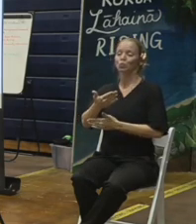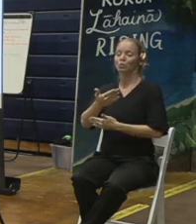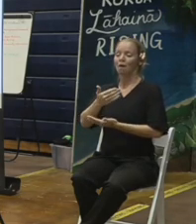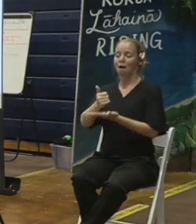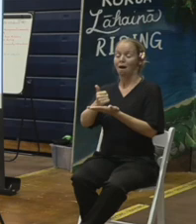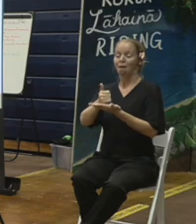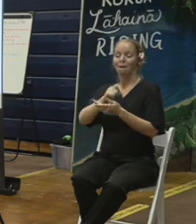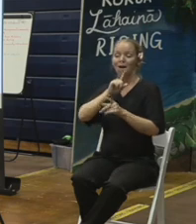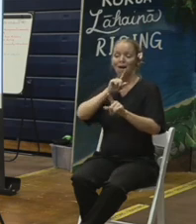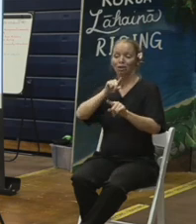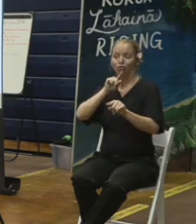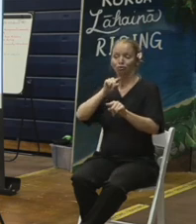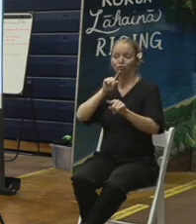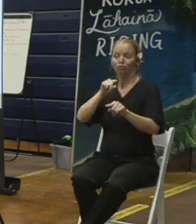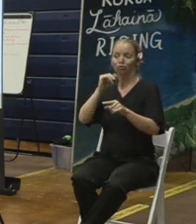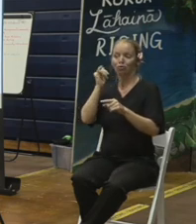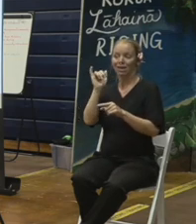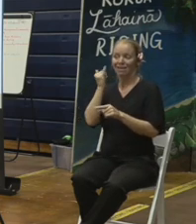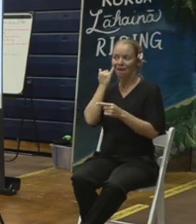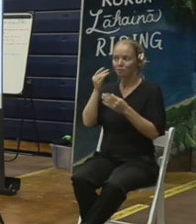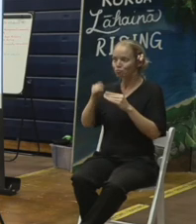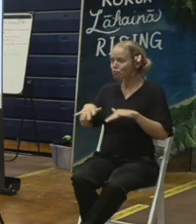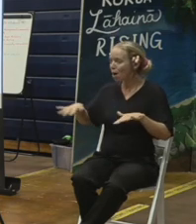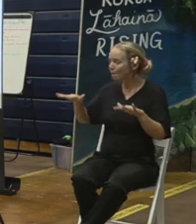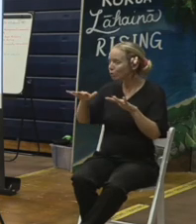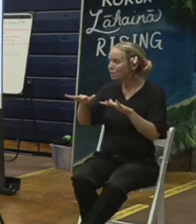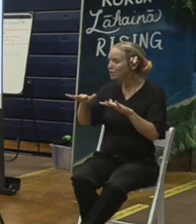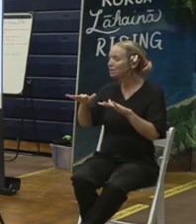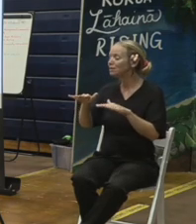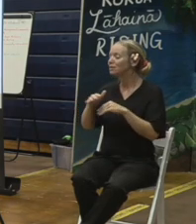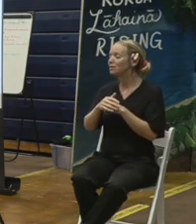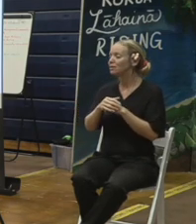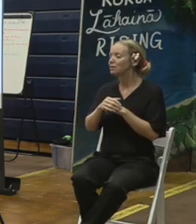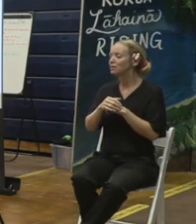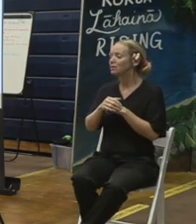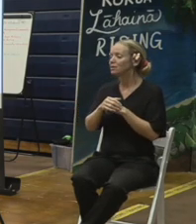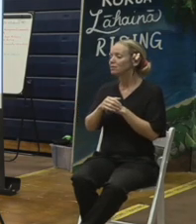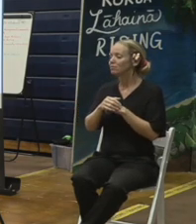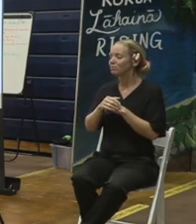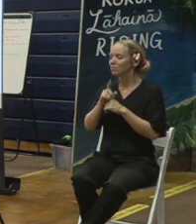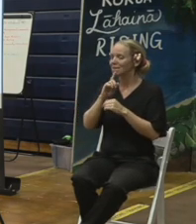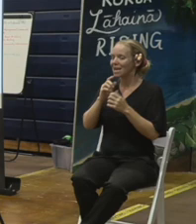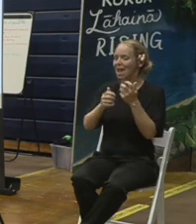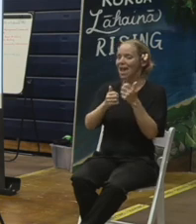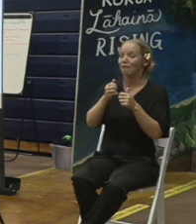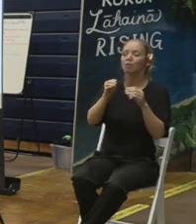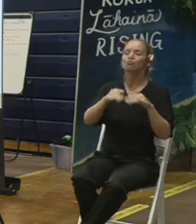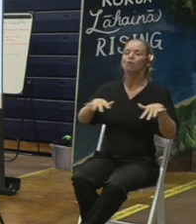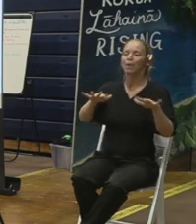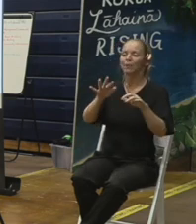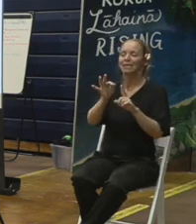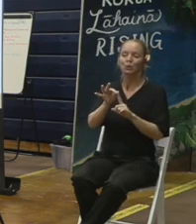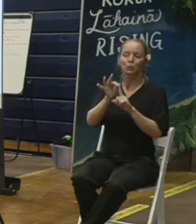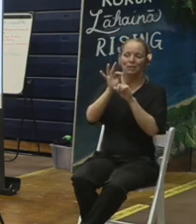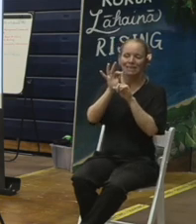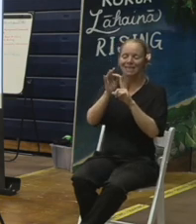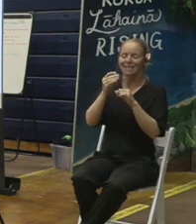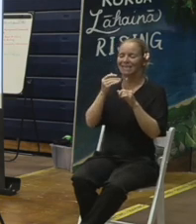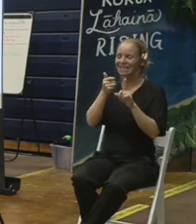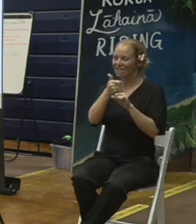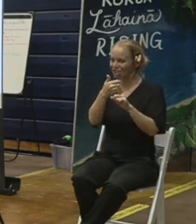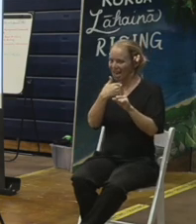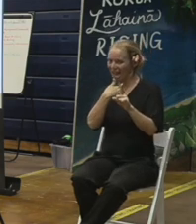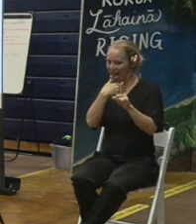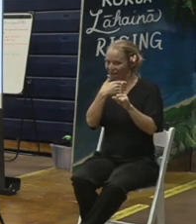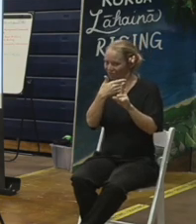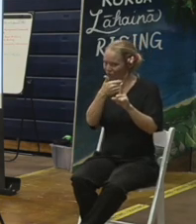questions, and the emphasis would be at the beginning that every property is unique. You know, there's a lot of